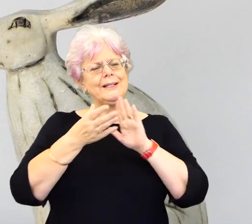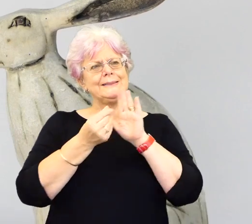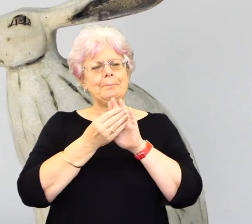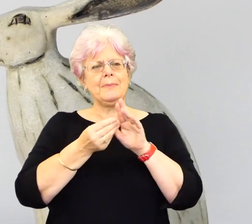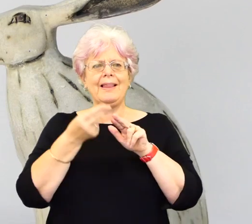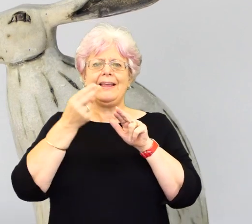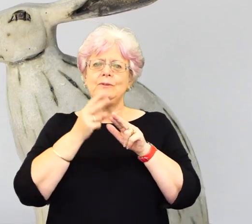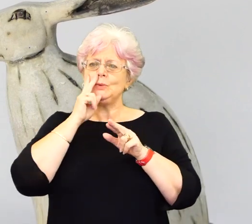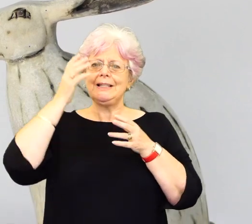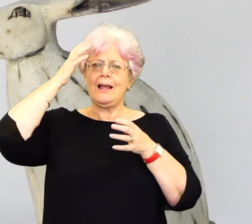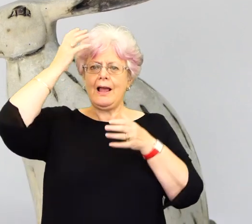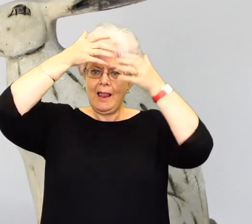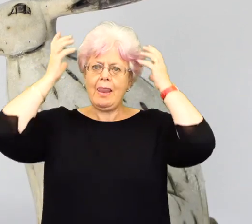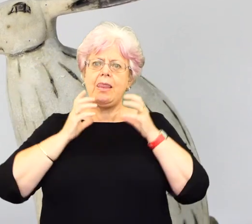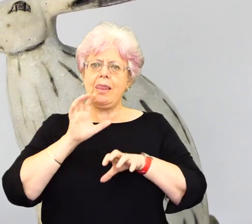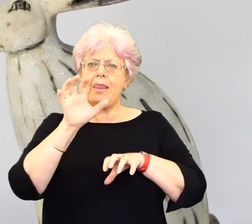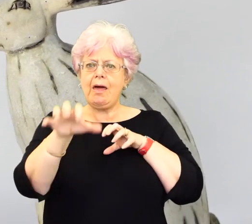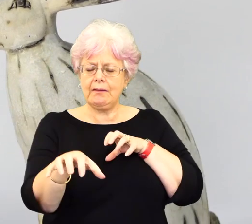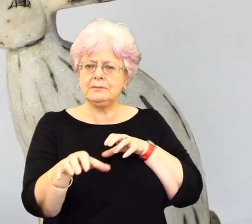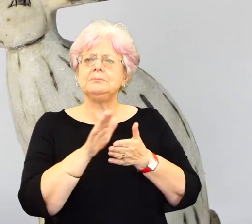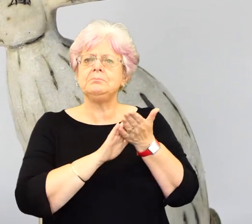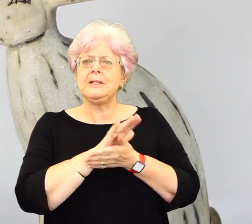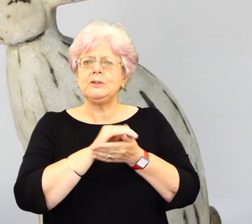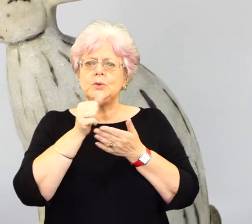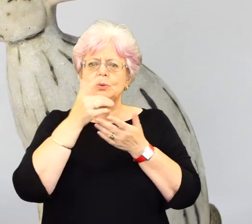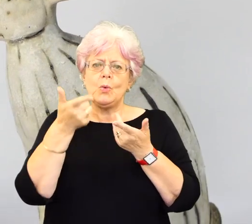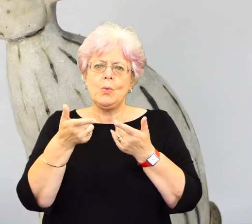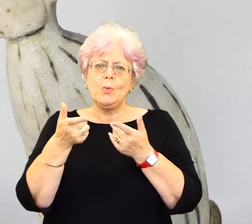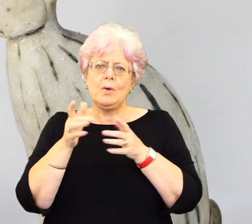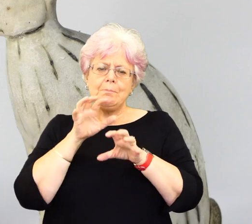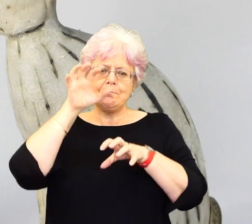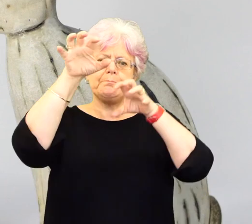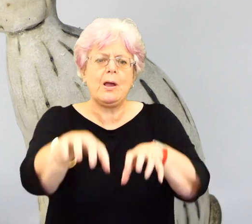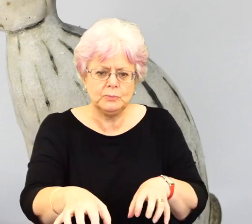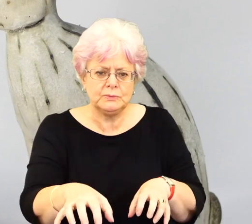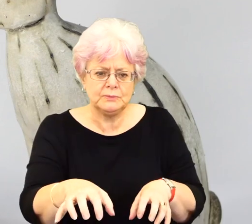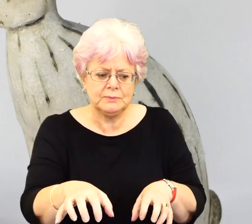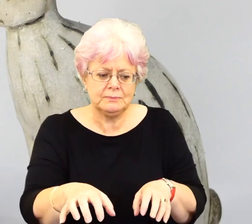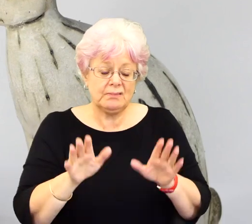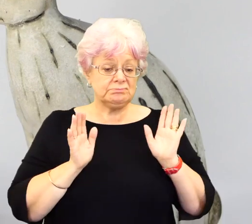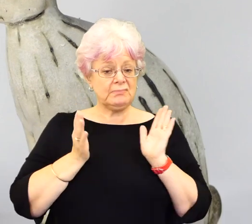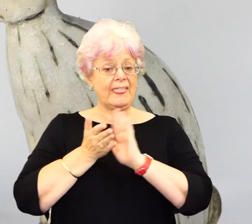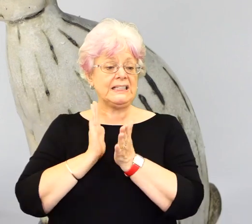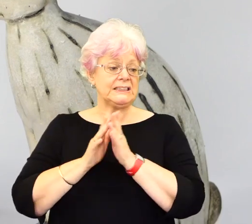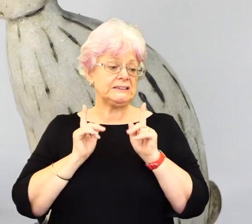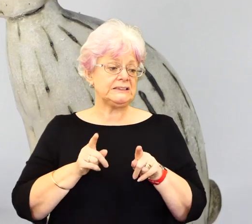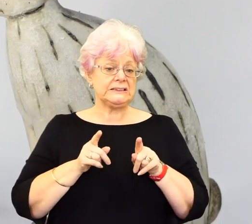and it's going to attack you, you know what's going to happen, but because you don't, it's that, just like the moment when look at a bull in the field, and